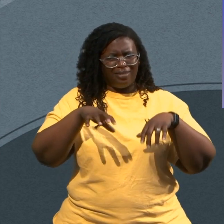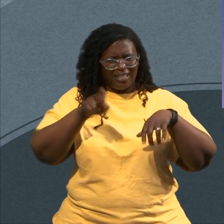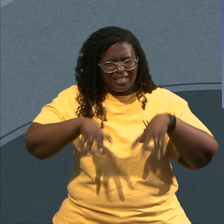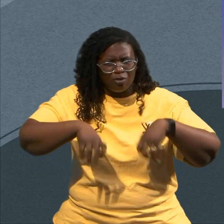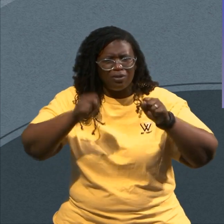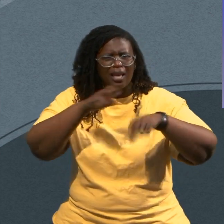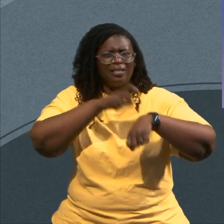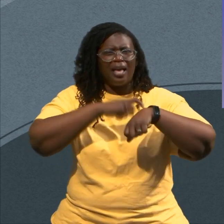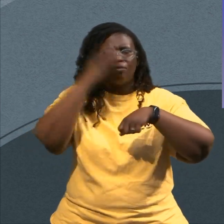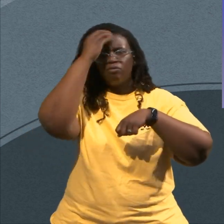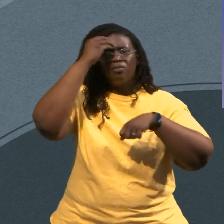something You gonna Regret